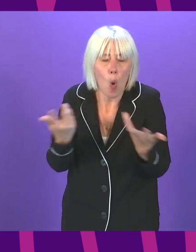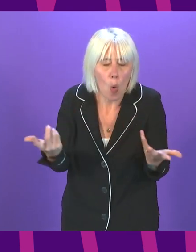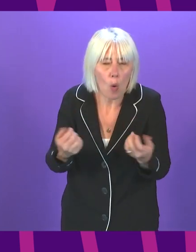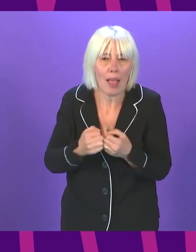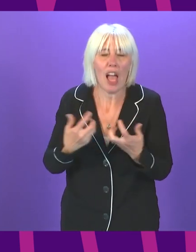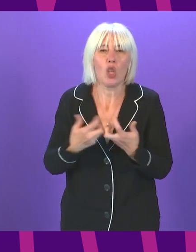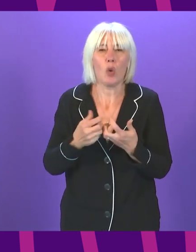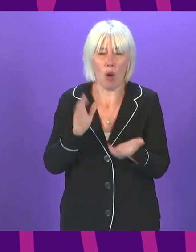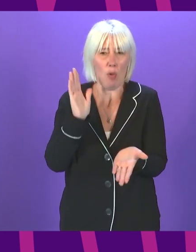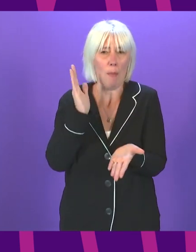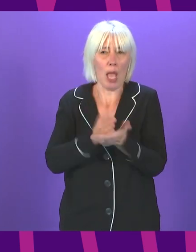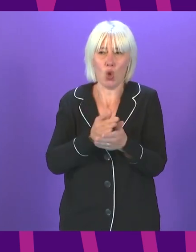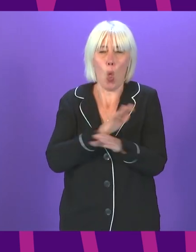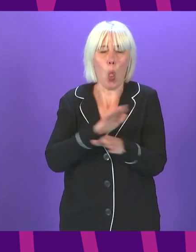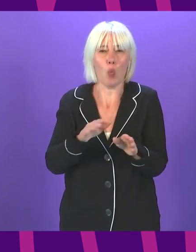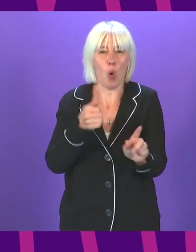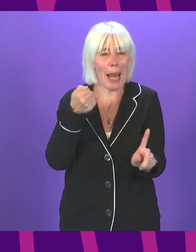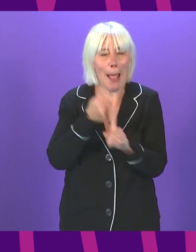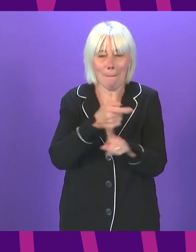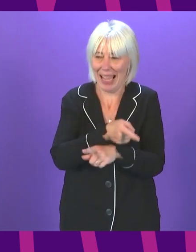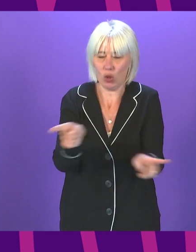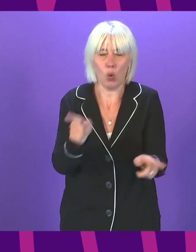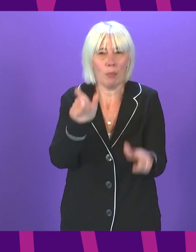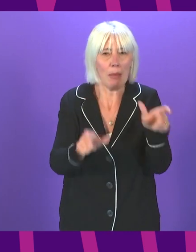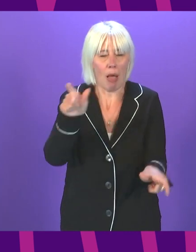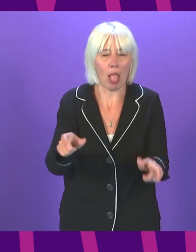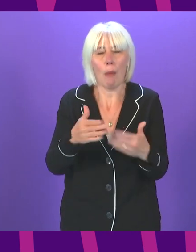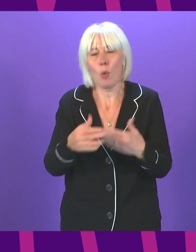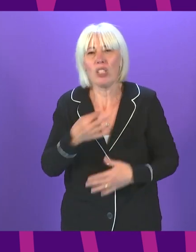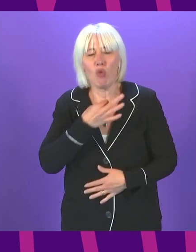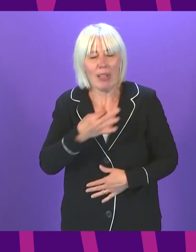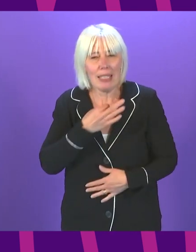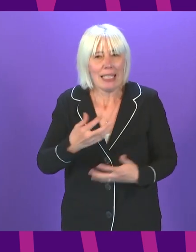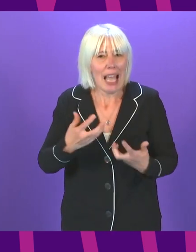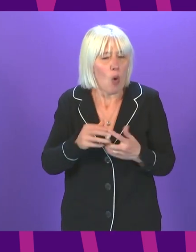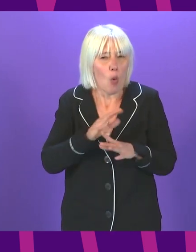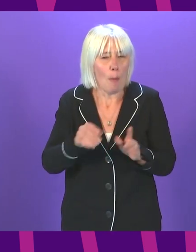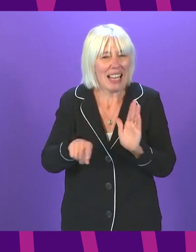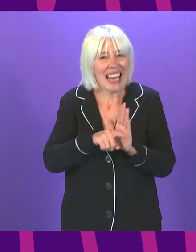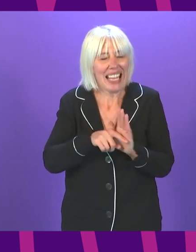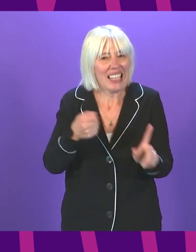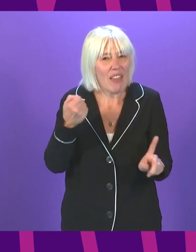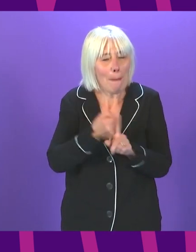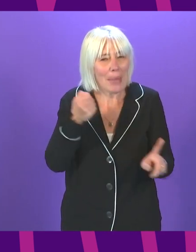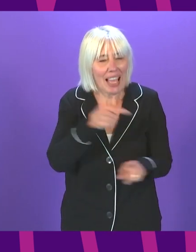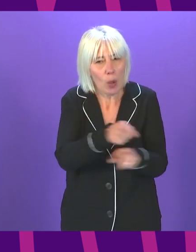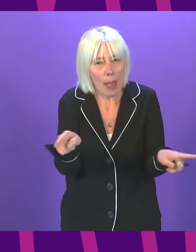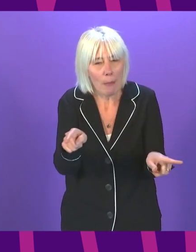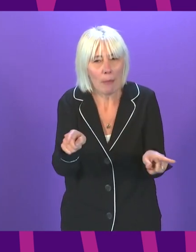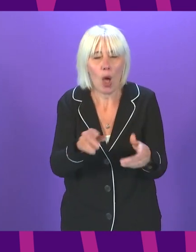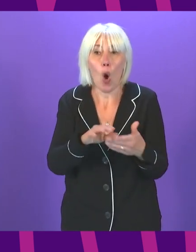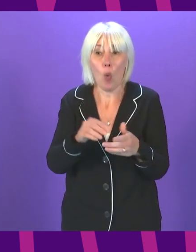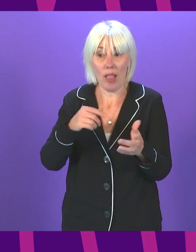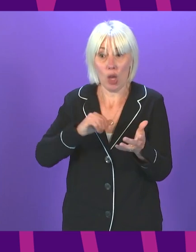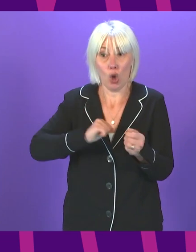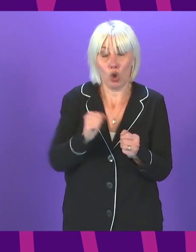negatively impact those I have already mentioned and those most at risk from the virus? And will the Scottish Government write to the UK Government to